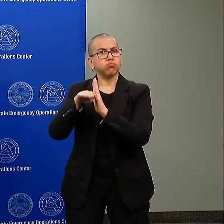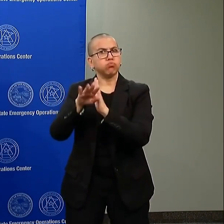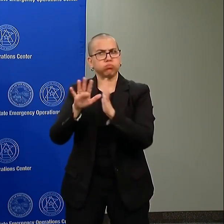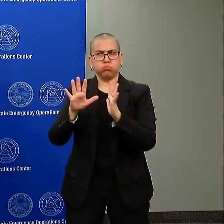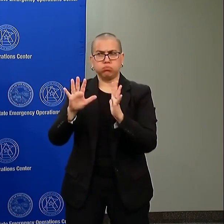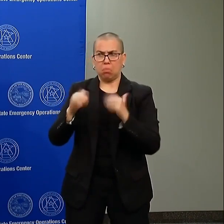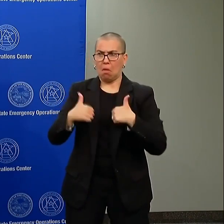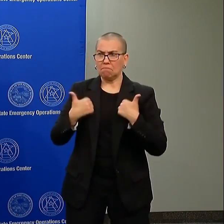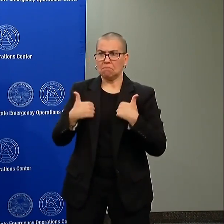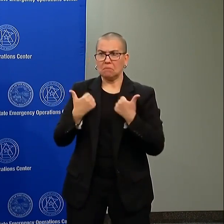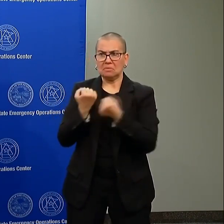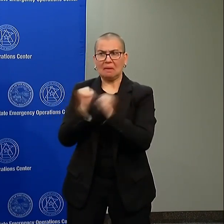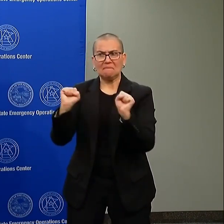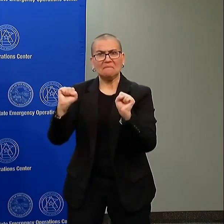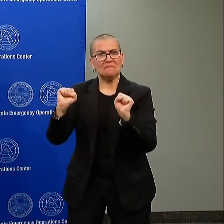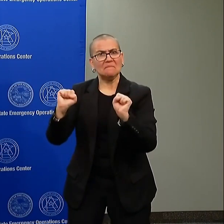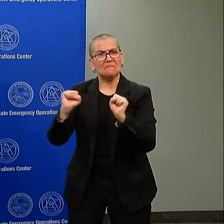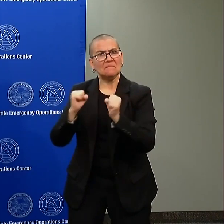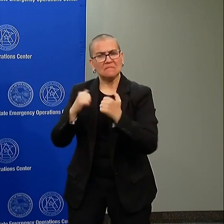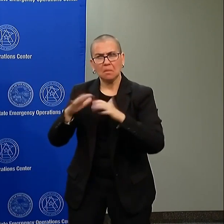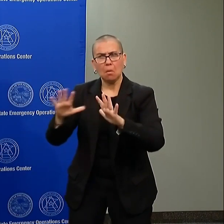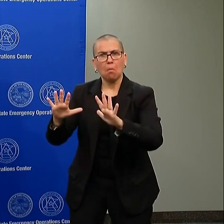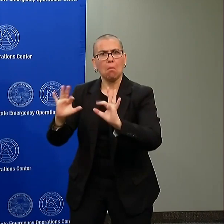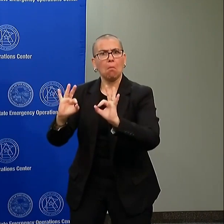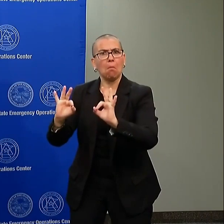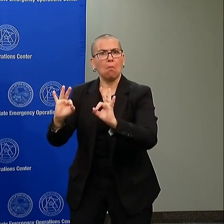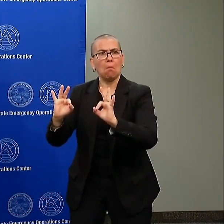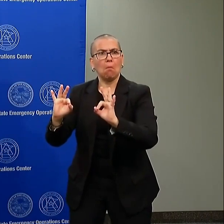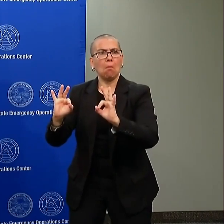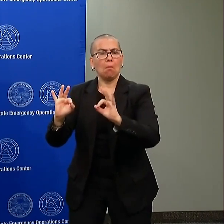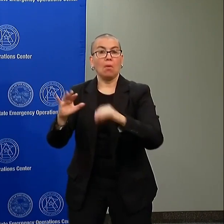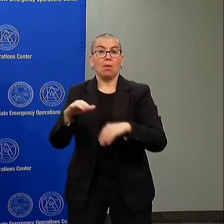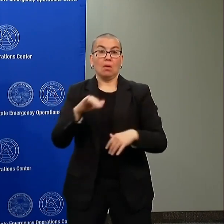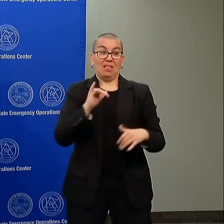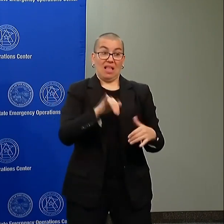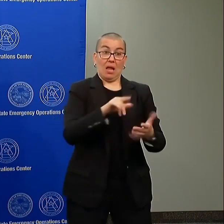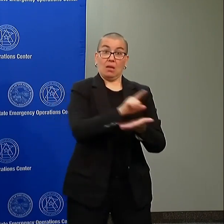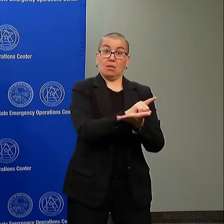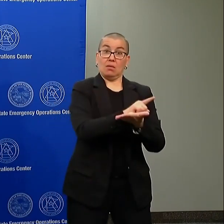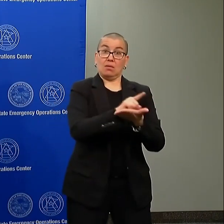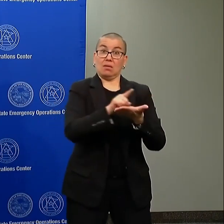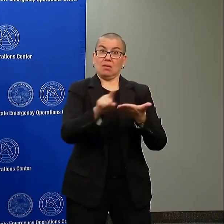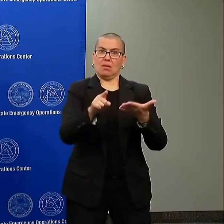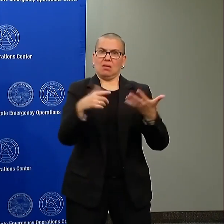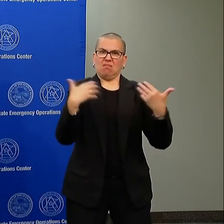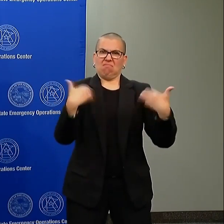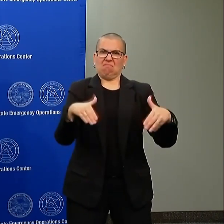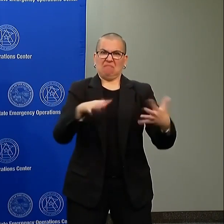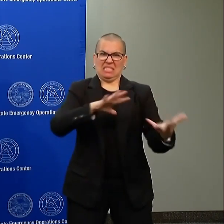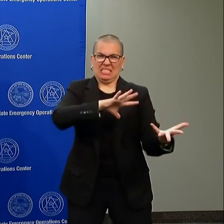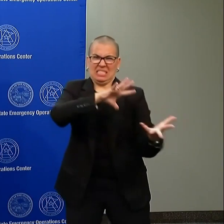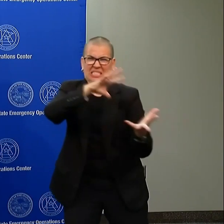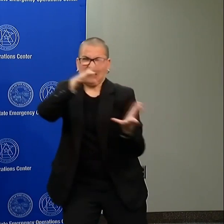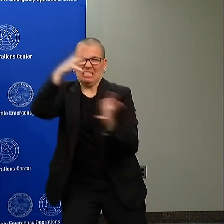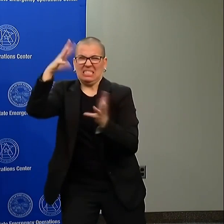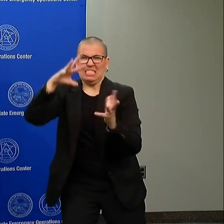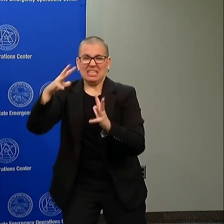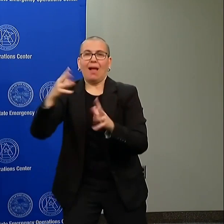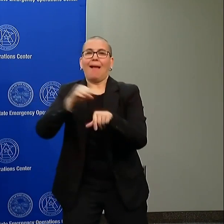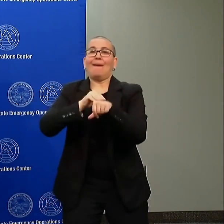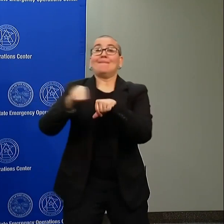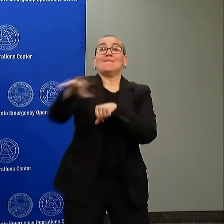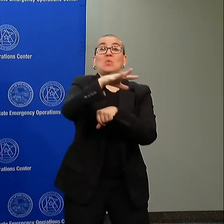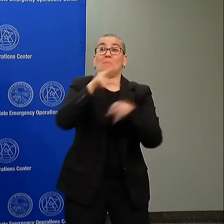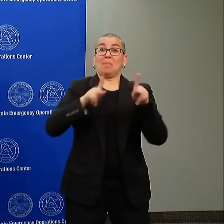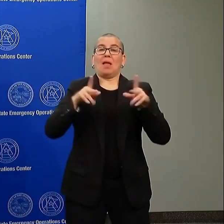this week in Minnesota, we must show that same sense of togetherness. We must show that same sense of unity.